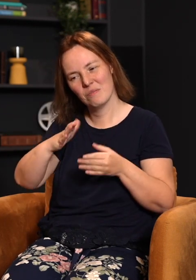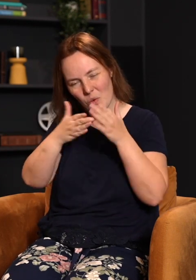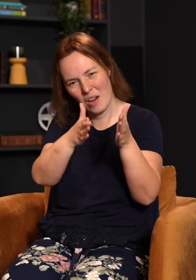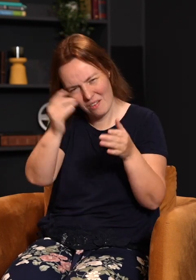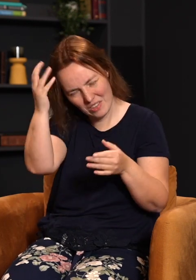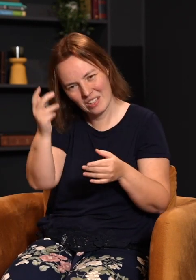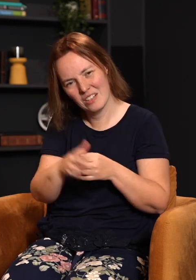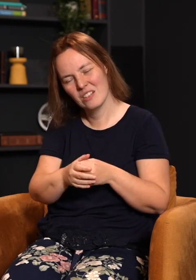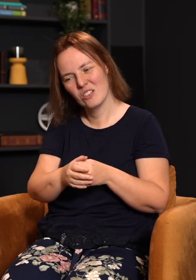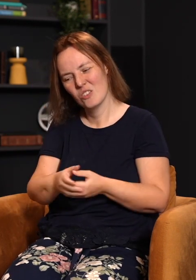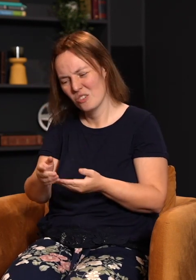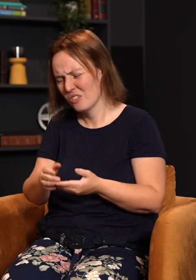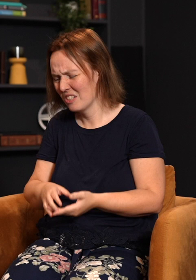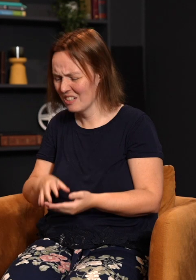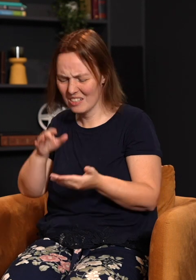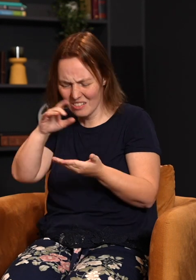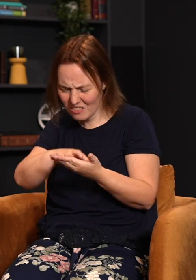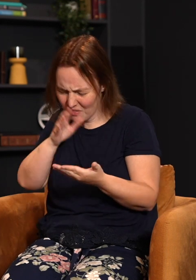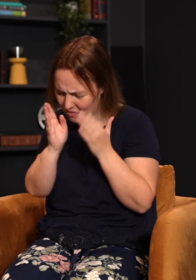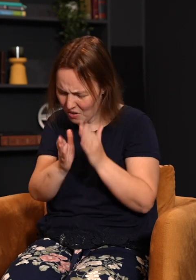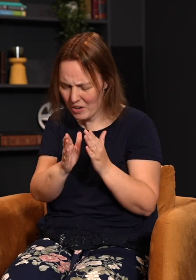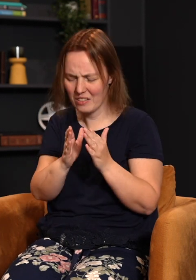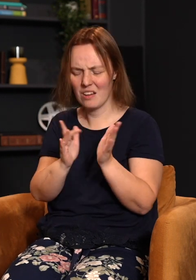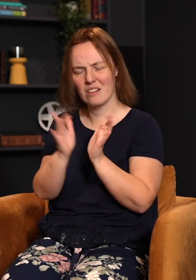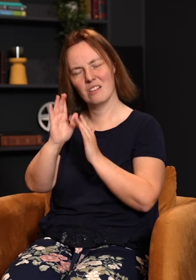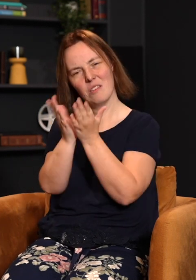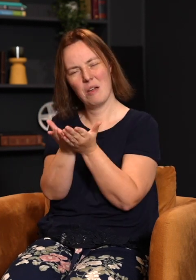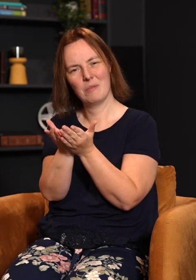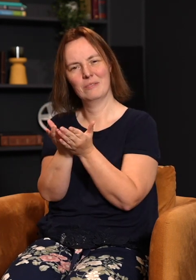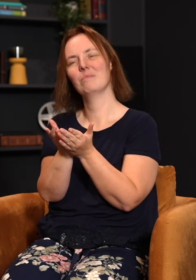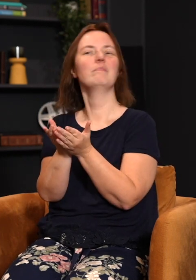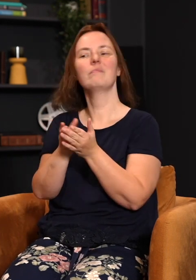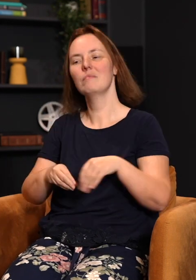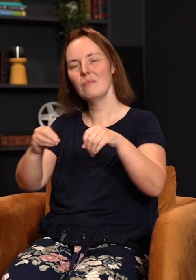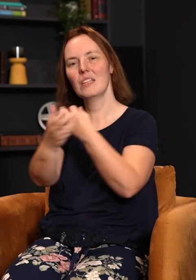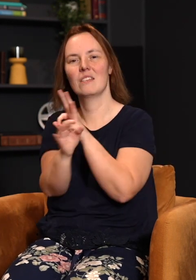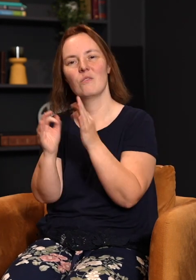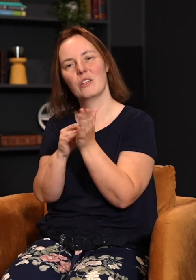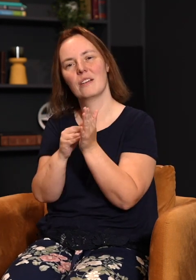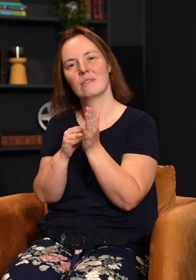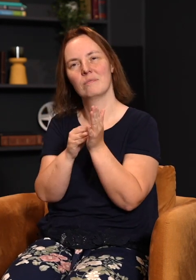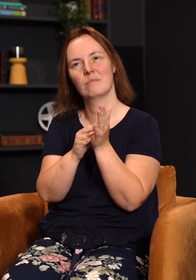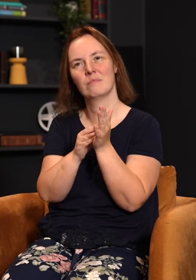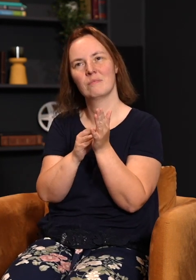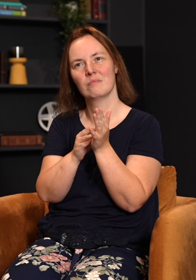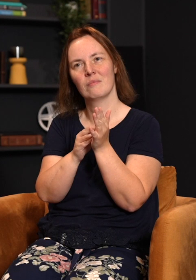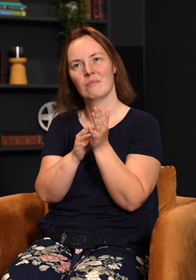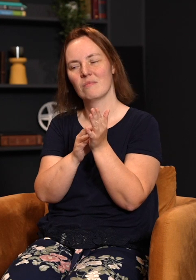You need to get a hold of God's word. You need hear what the word of God says to you, speak truth into your life, set you free again, and get you back on track. Because you can waste